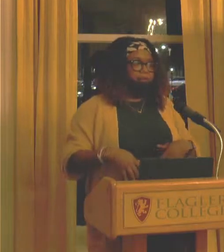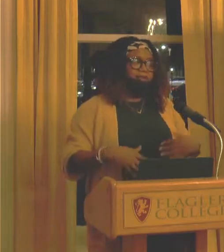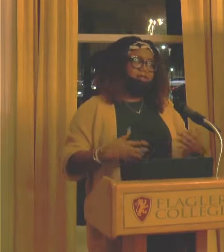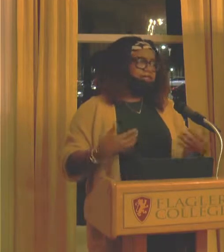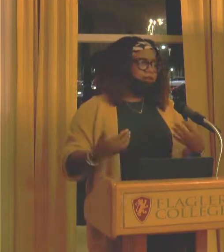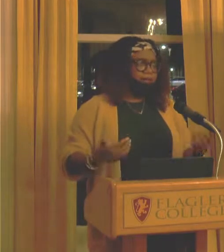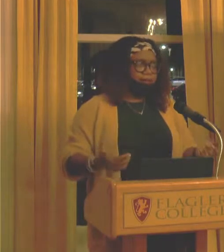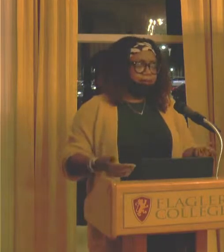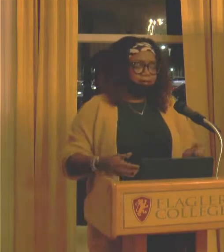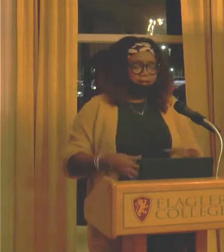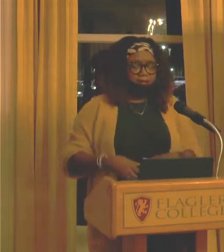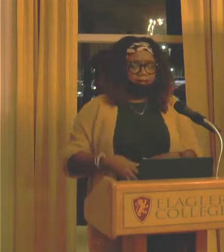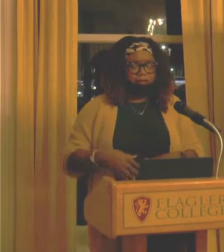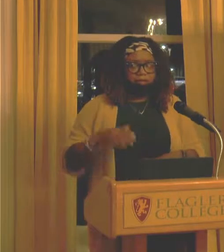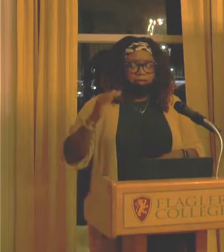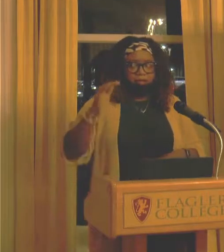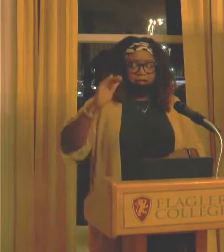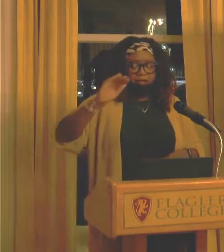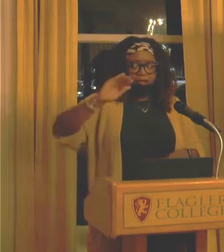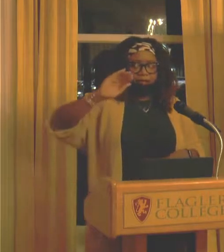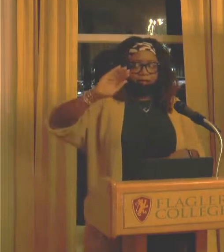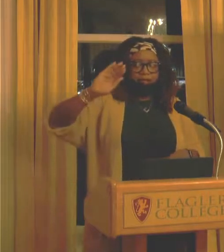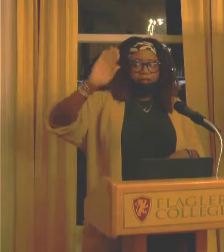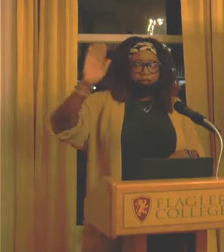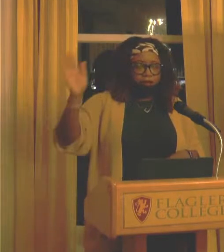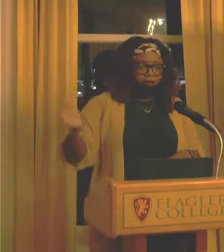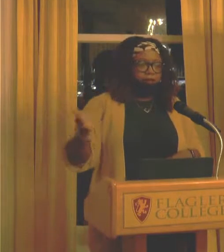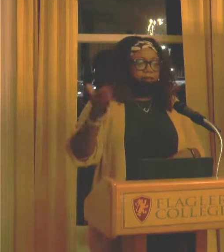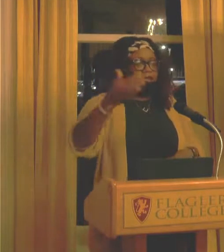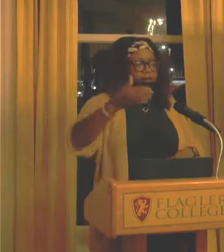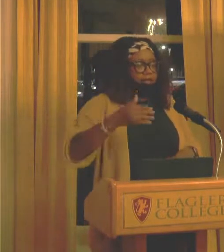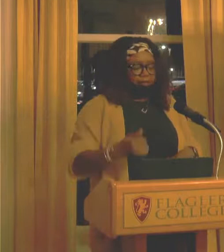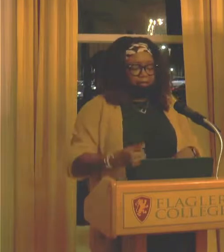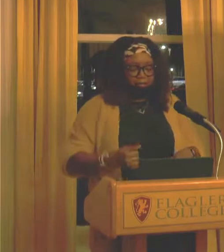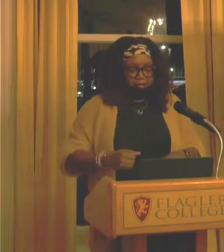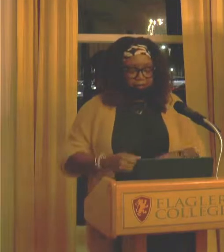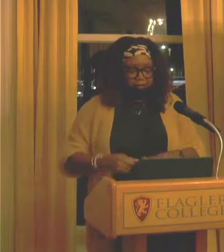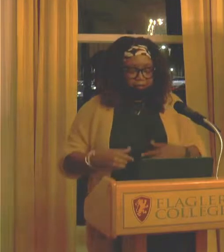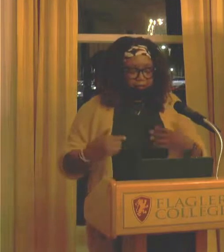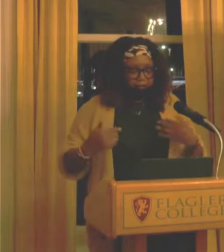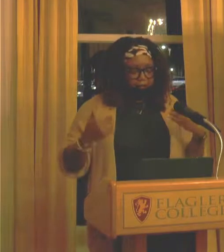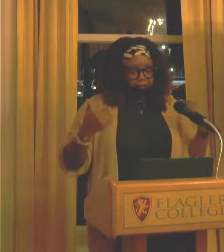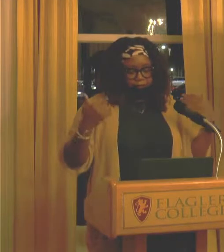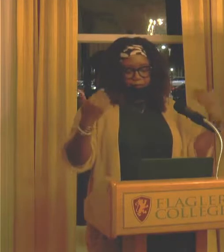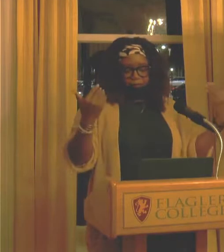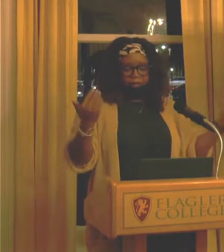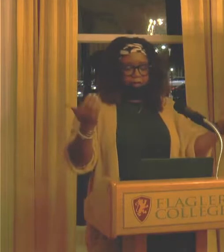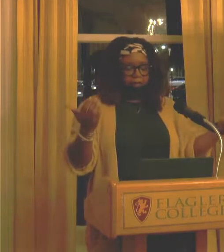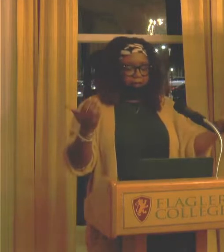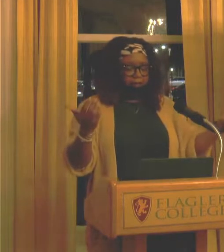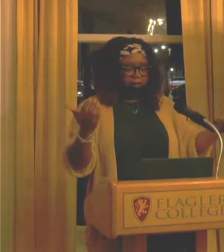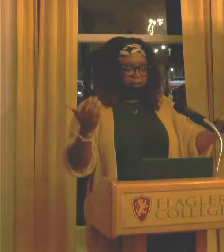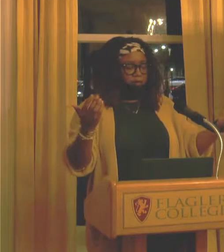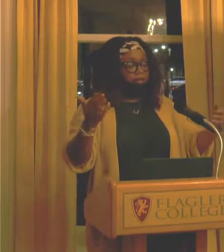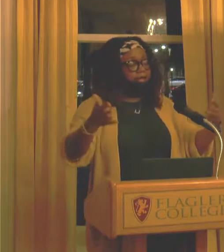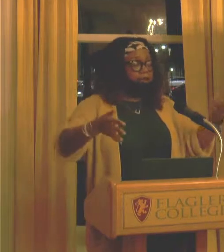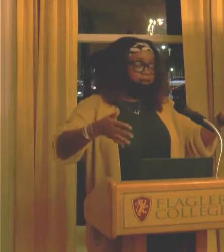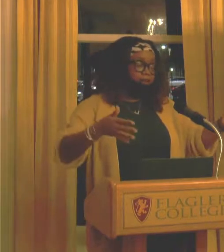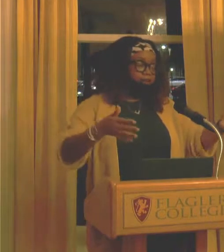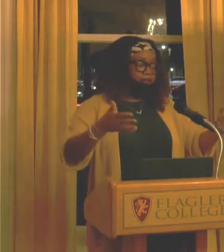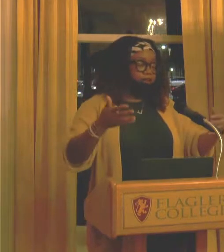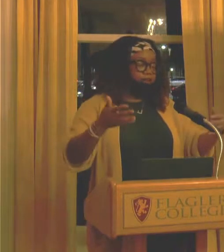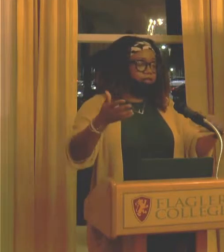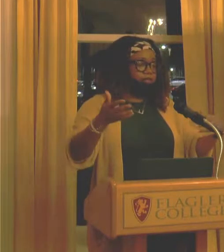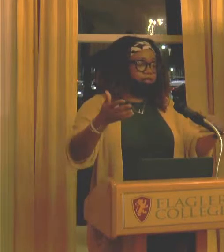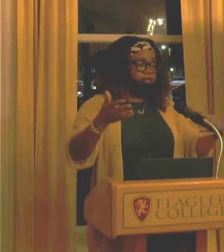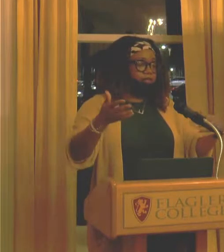Or just, you know, black people in general. When you go all the way back to, like, let's say slavery, and you hear